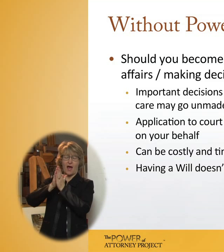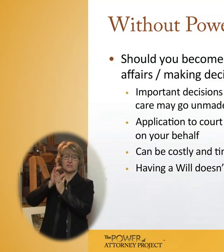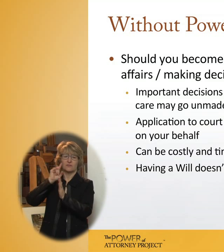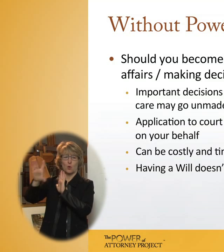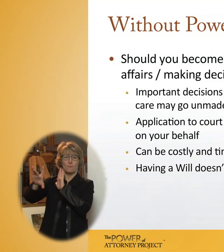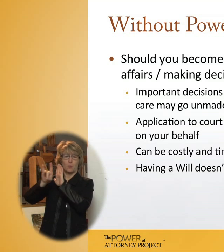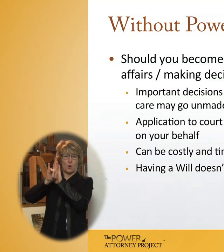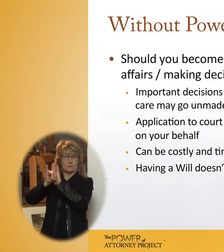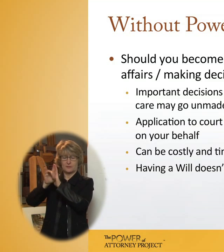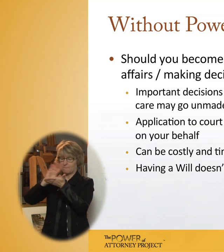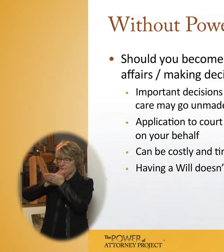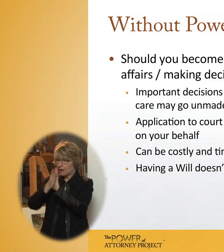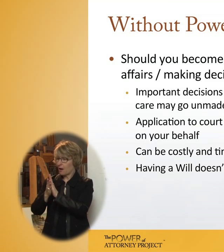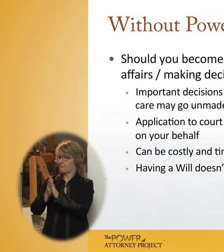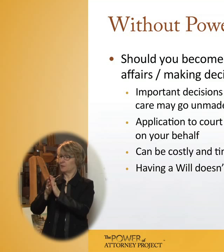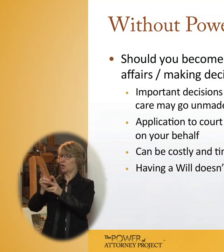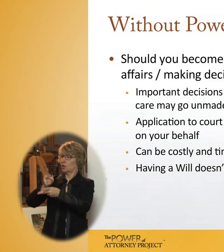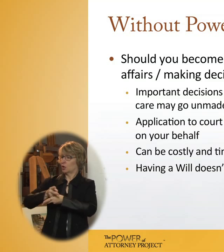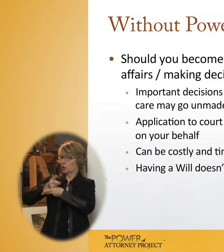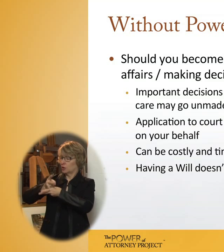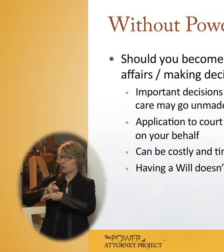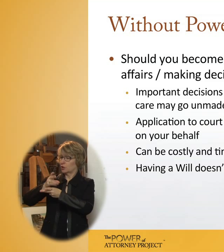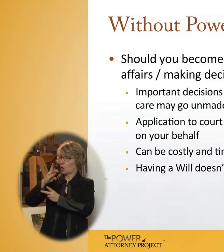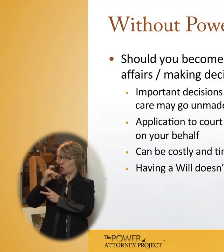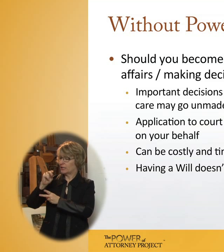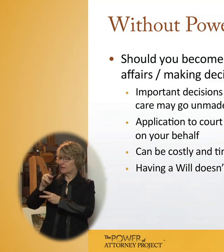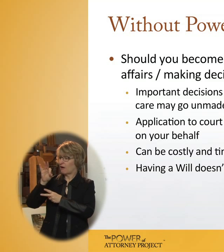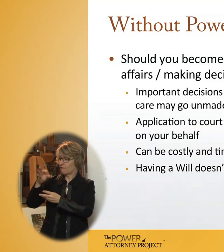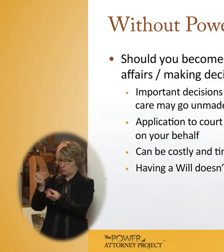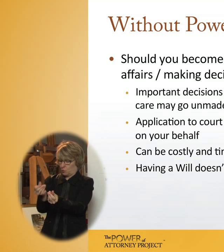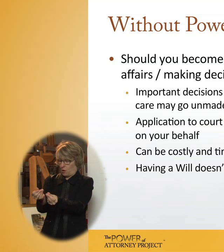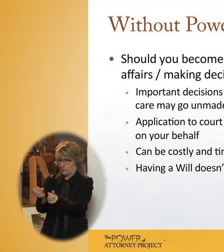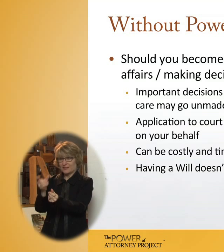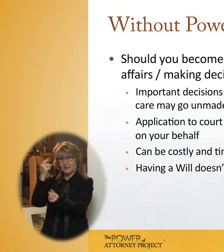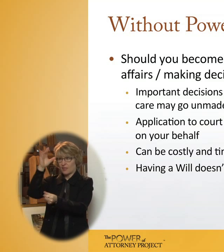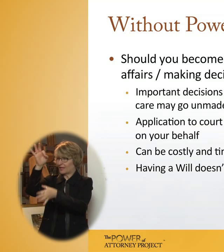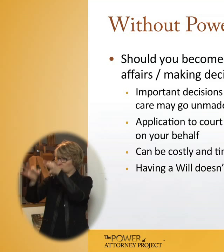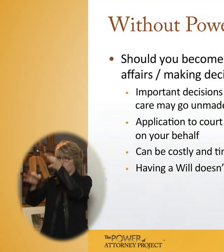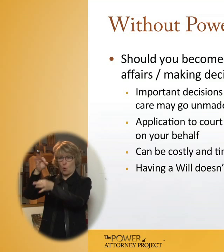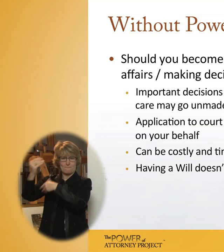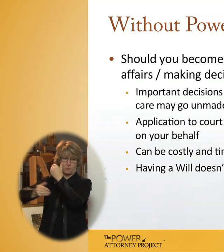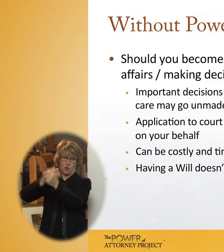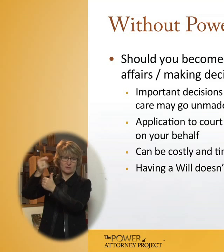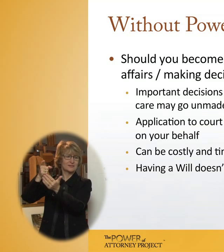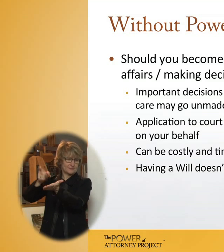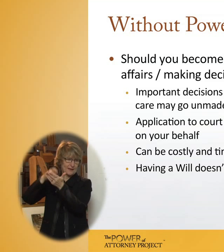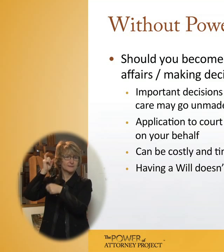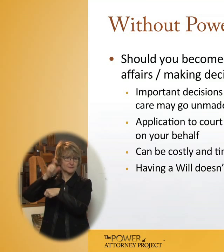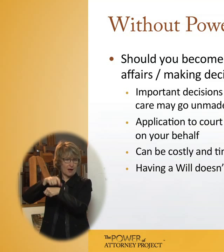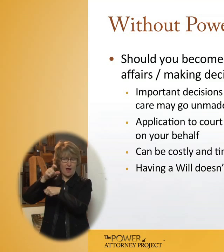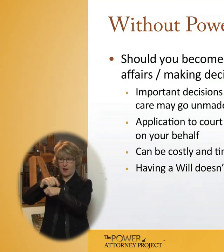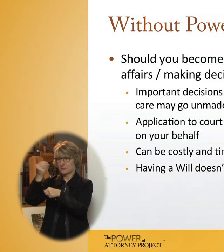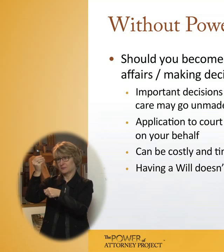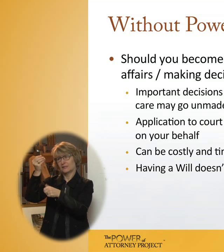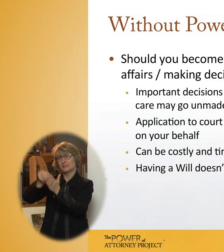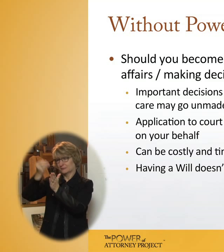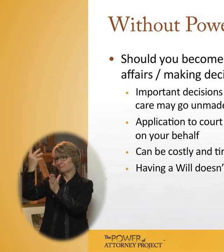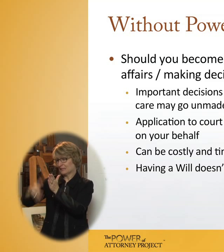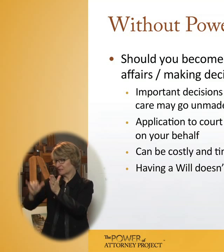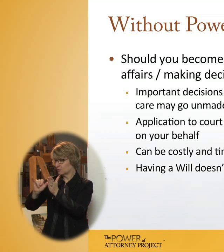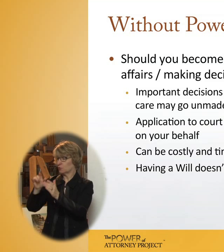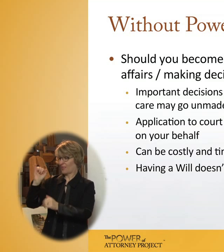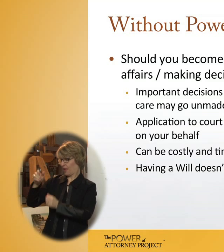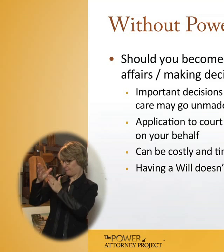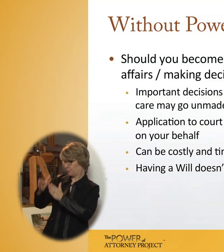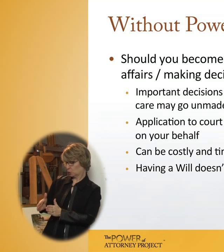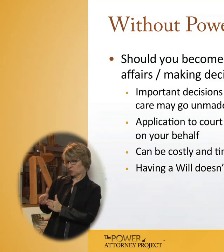in order to make these decisions for you. It's a court process. It can be time-consuming and costly. And what the person